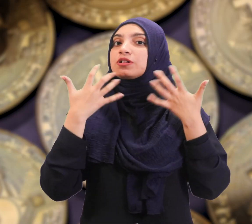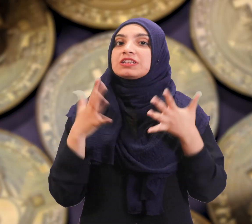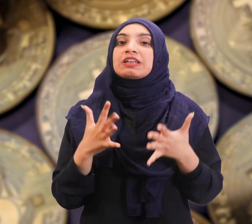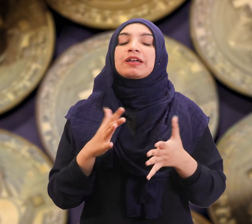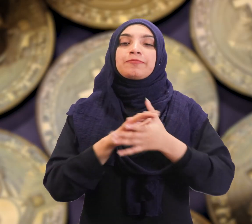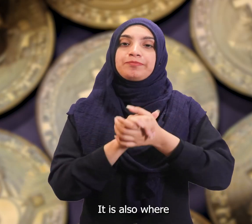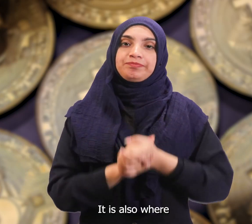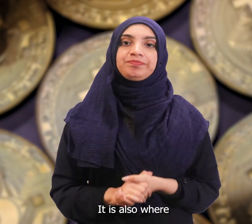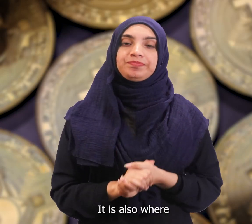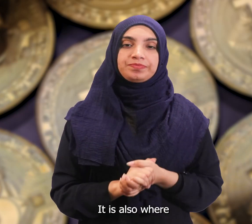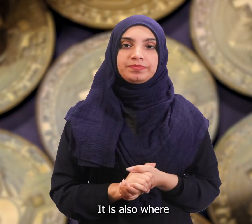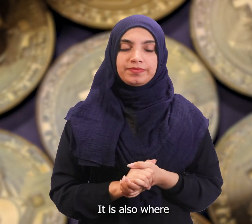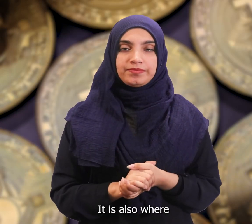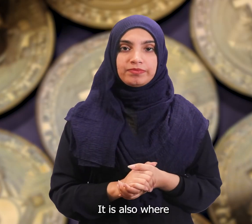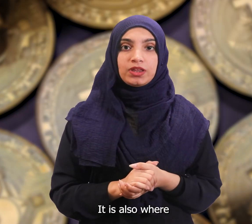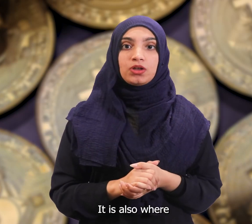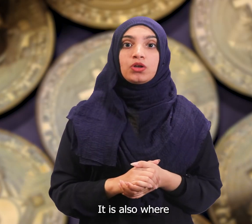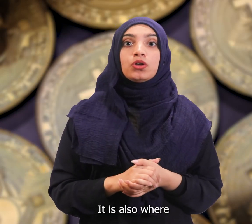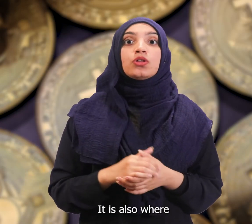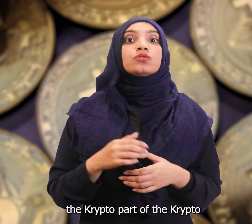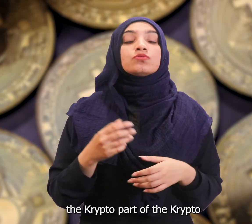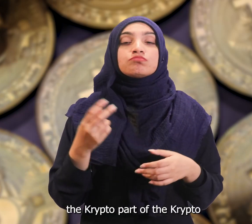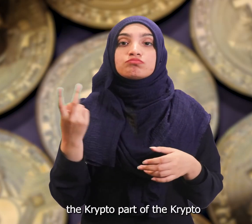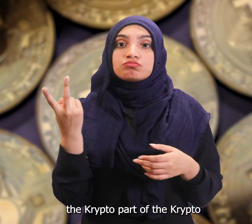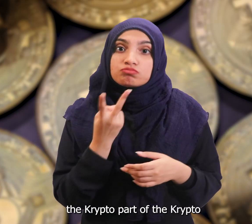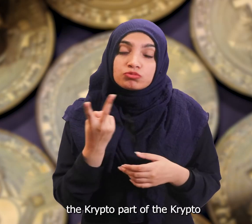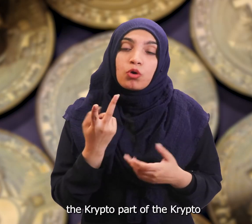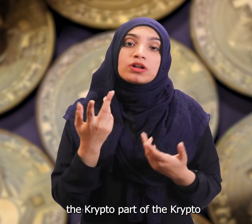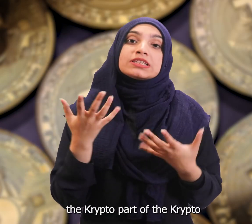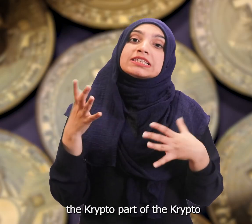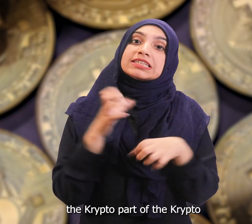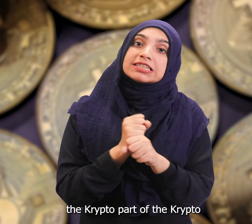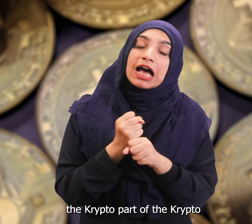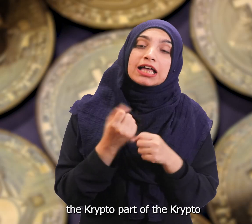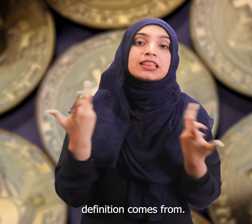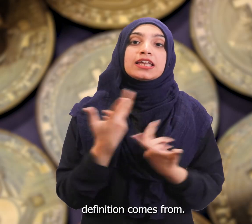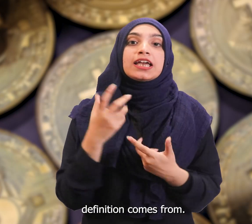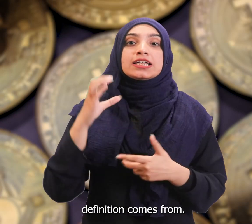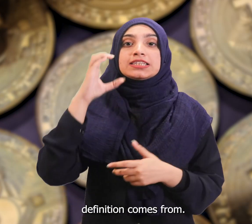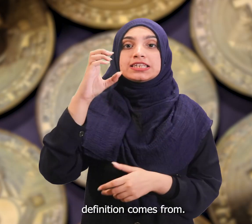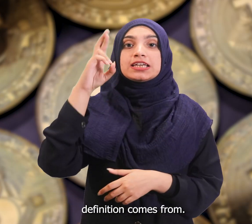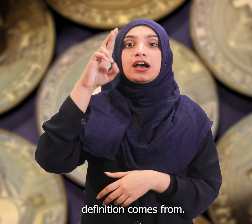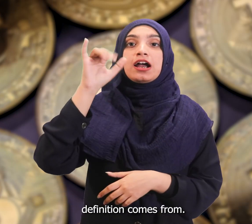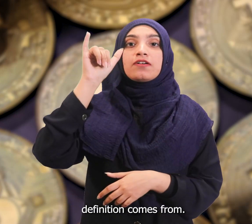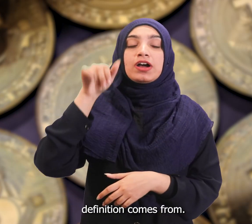It is also where the crypto part of the crypto definition comes from.